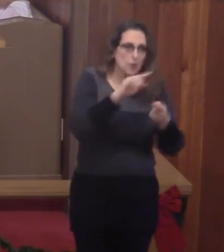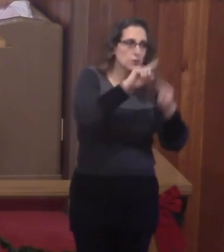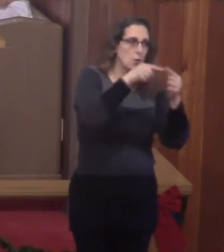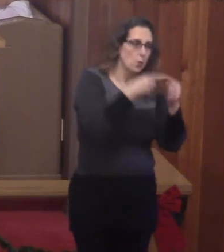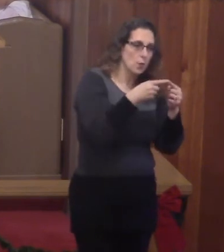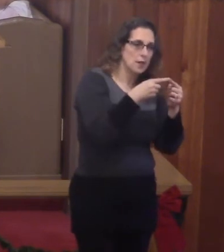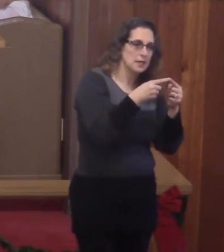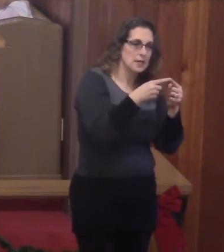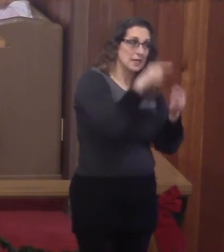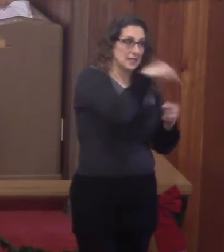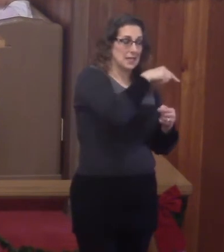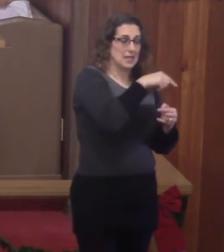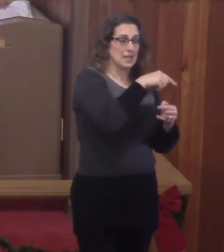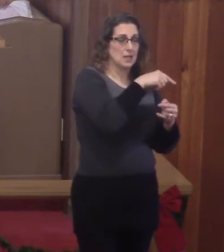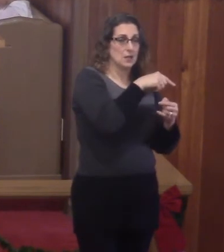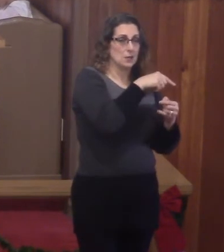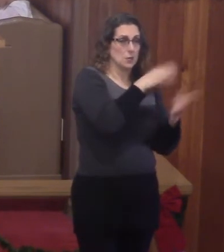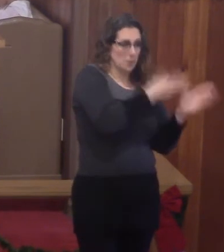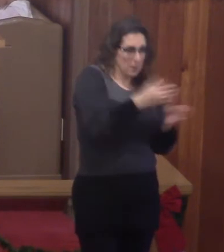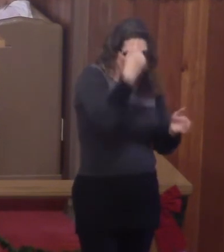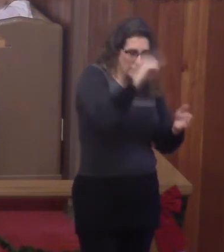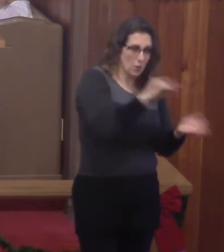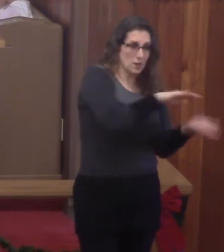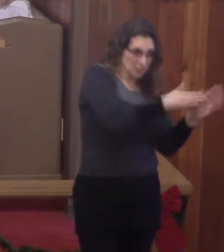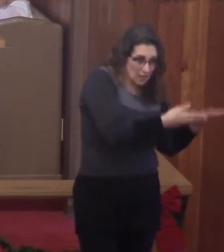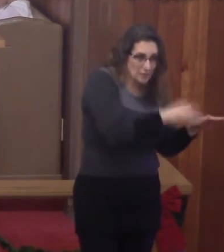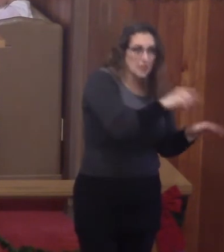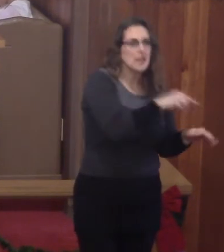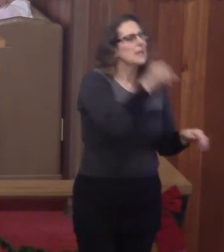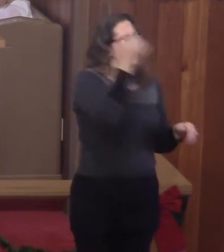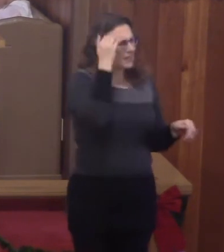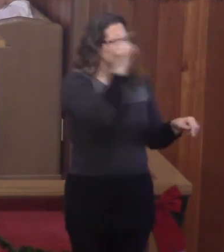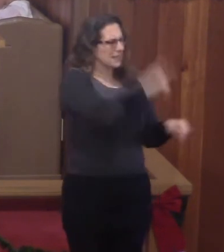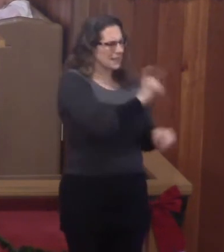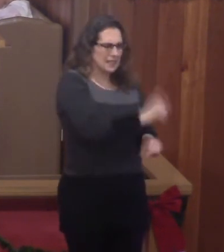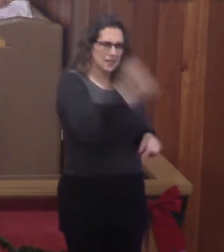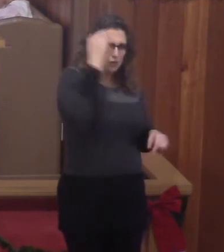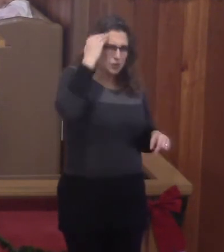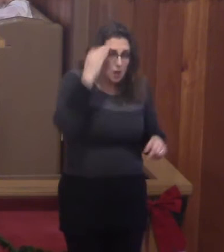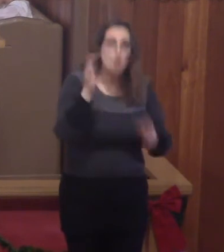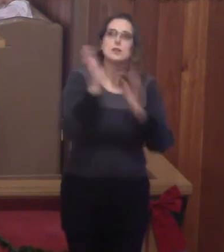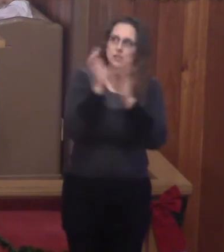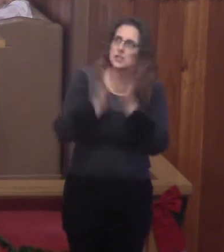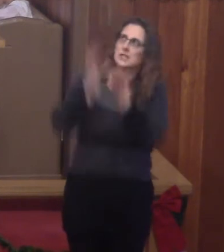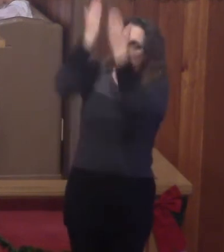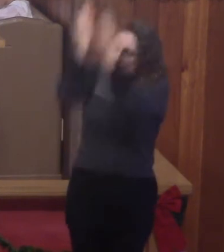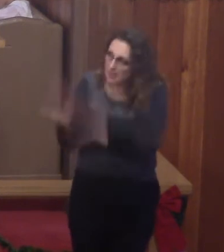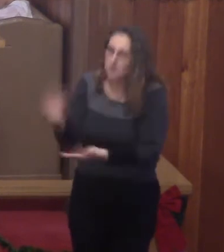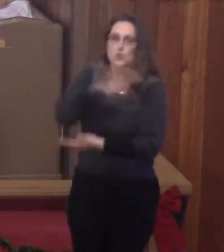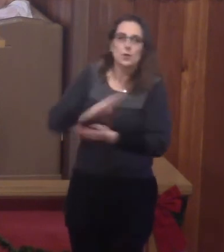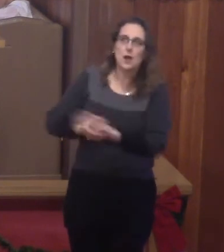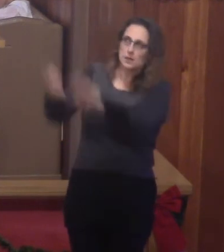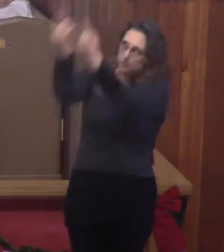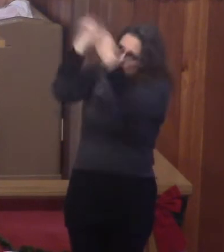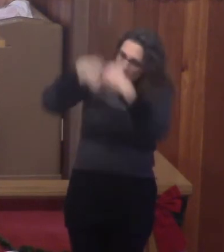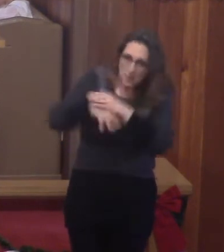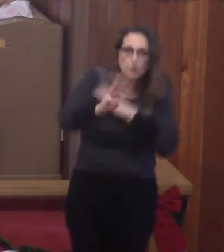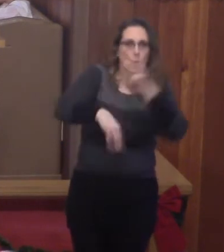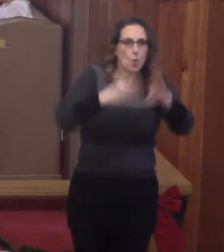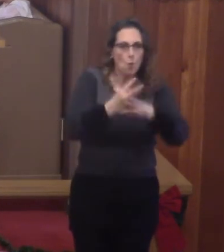days. He had to be reassured that, yes, Jesus is the Christ, the one come into the world to save sinners,